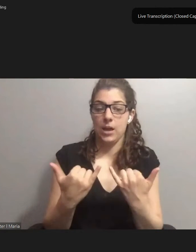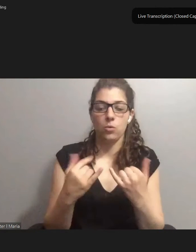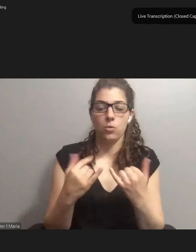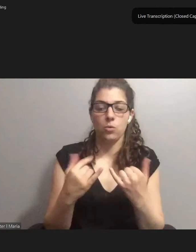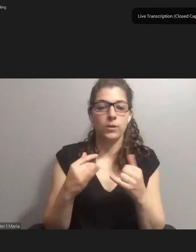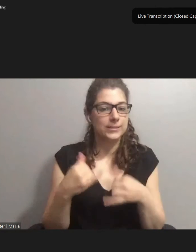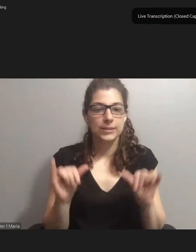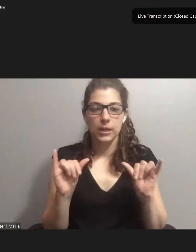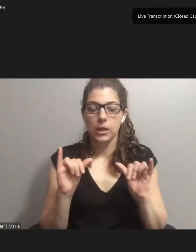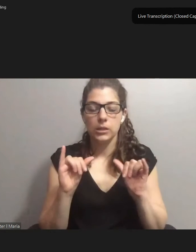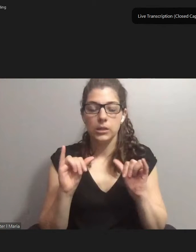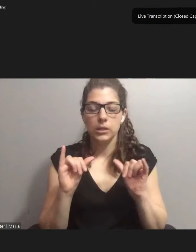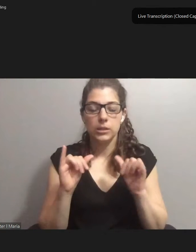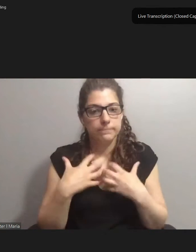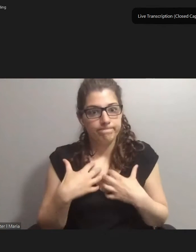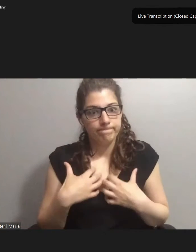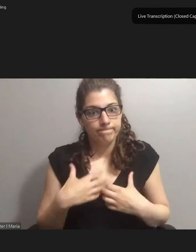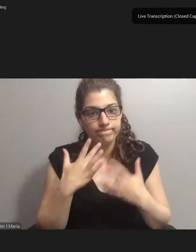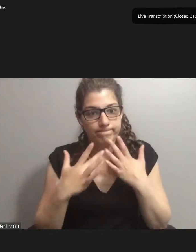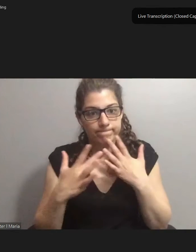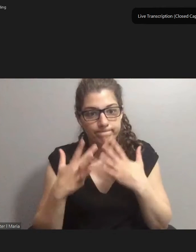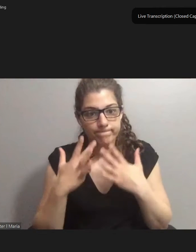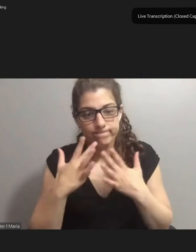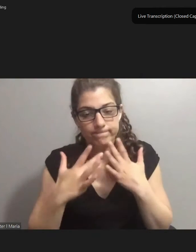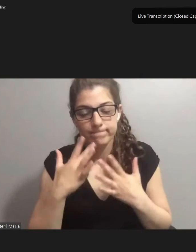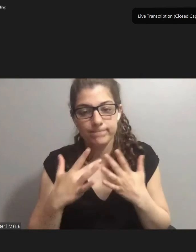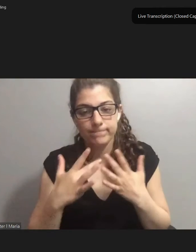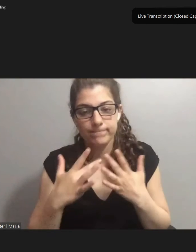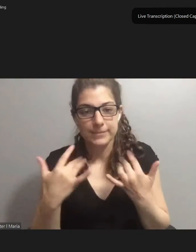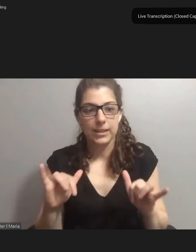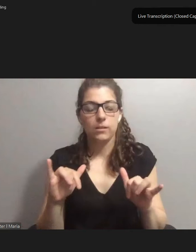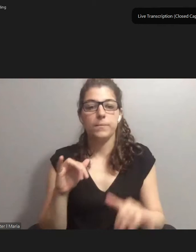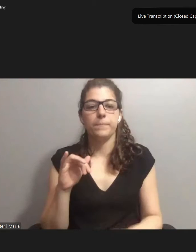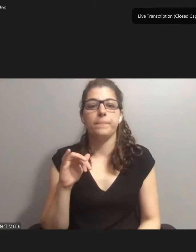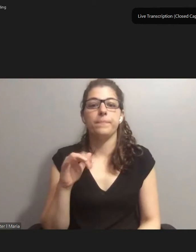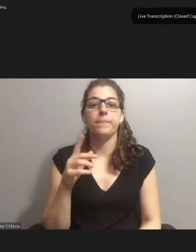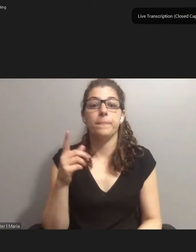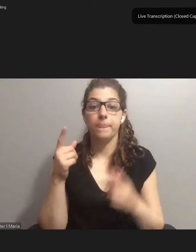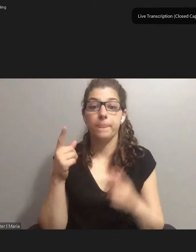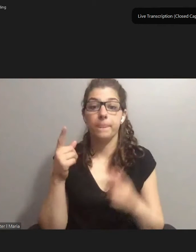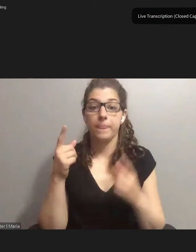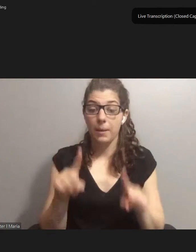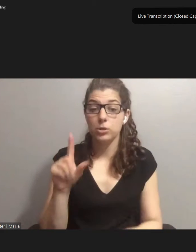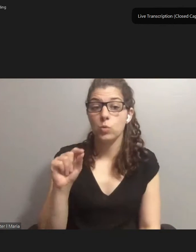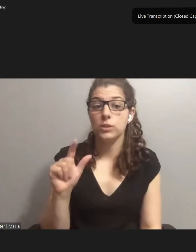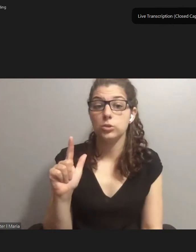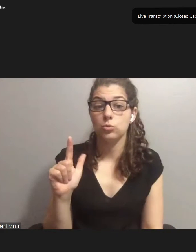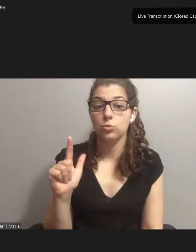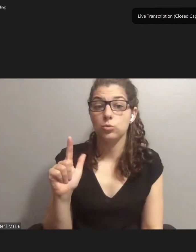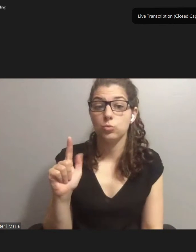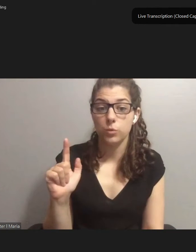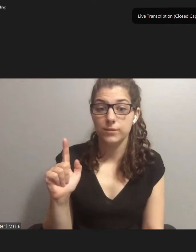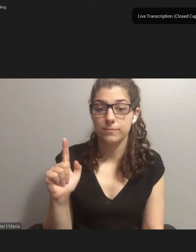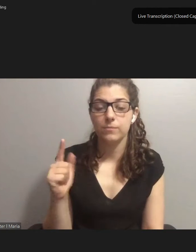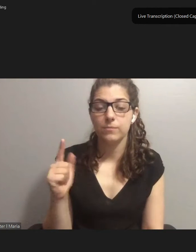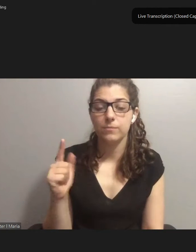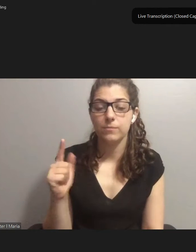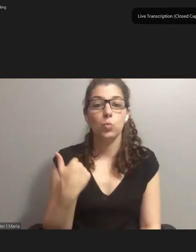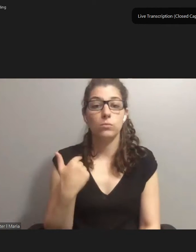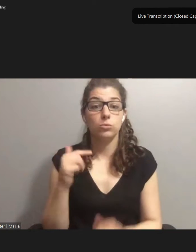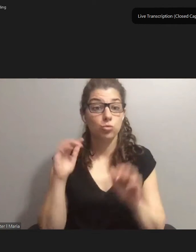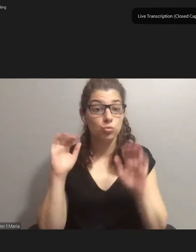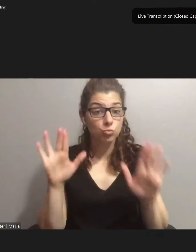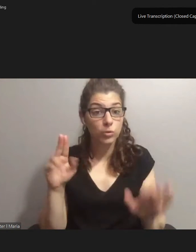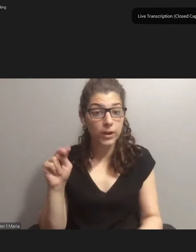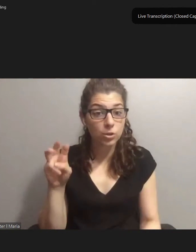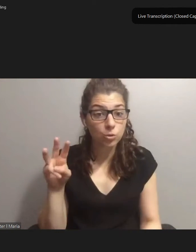desperation. Then, there came 2021 with great news